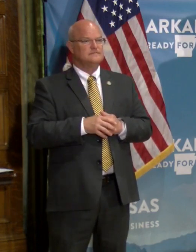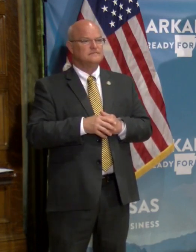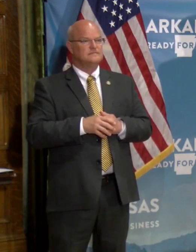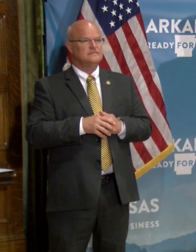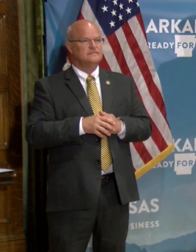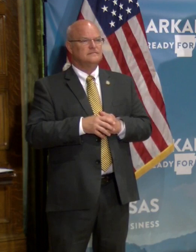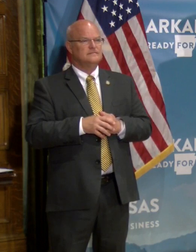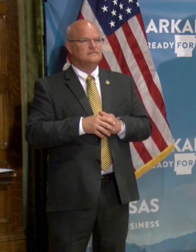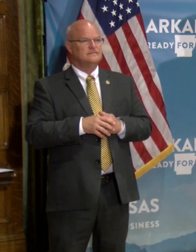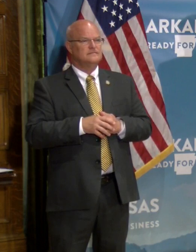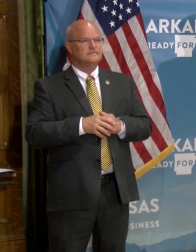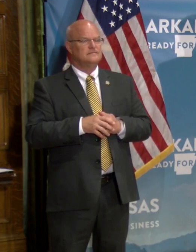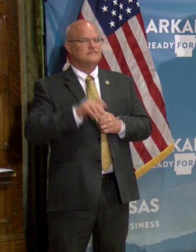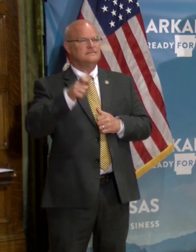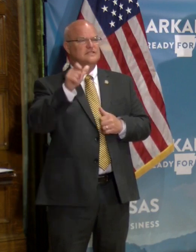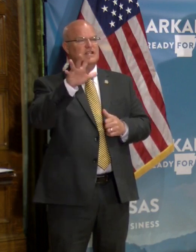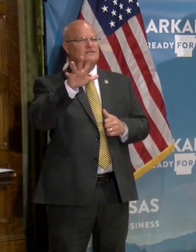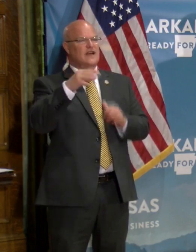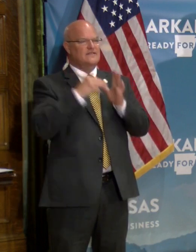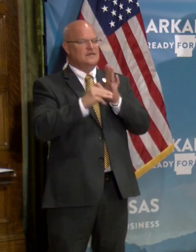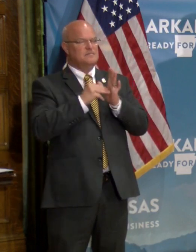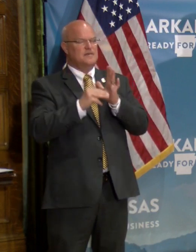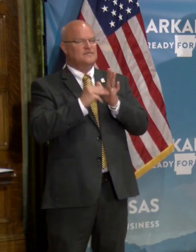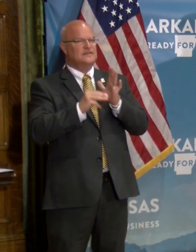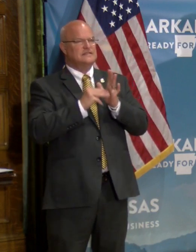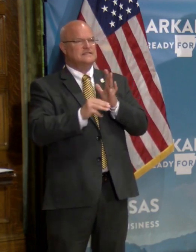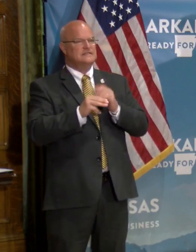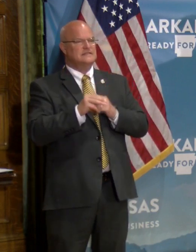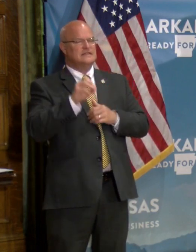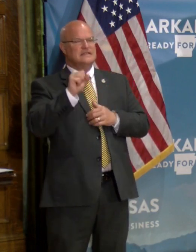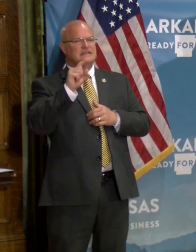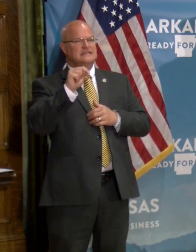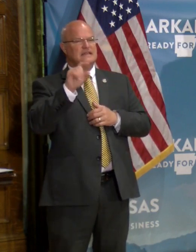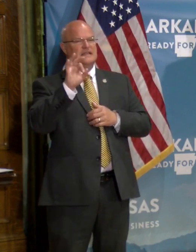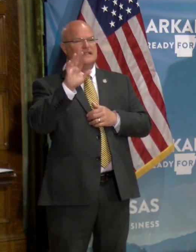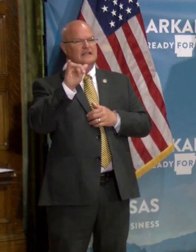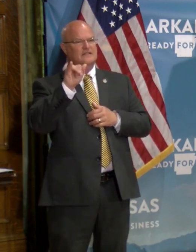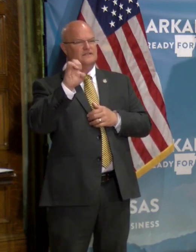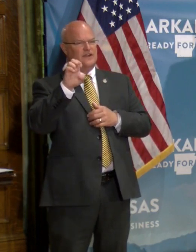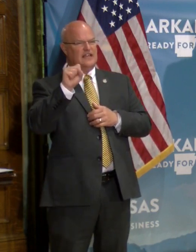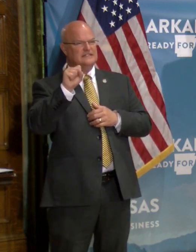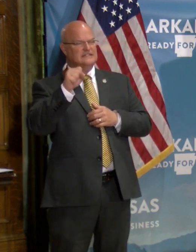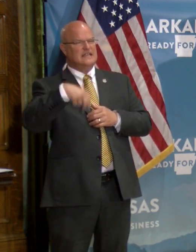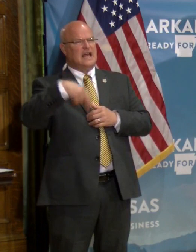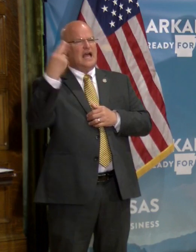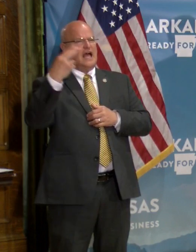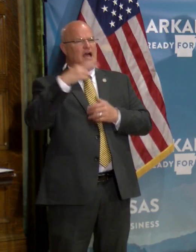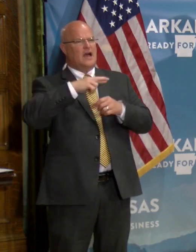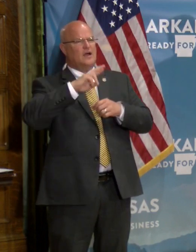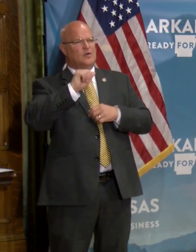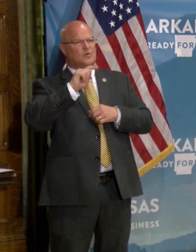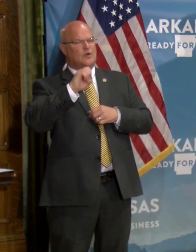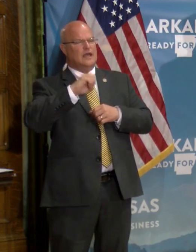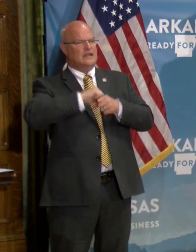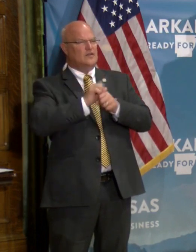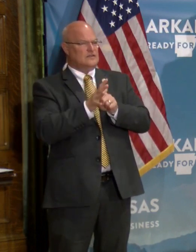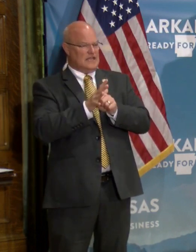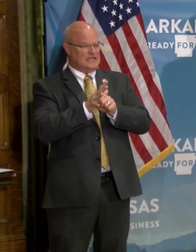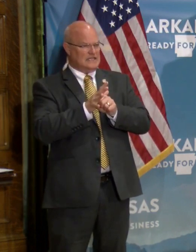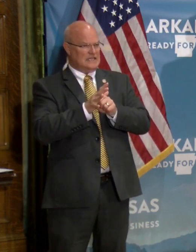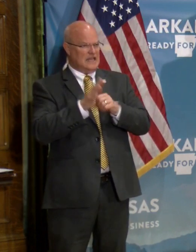this is from Channel 5 in Memphis. St. Francis is seeing a higher rate of COVID-19 cases